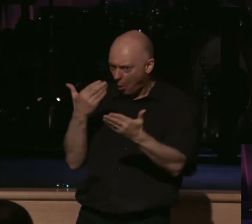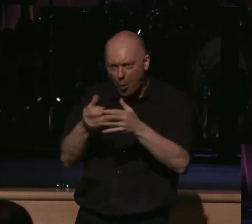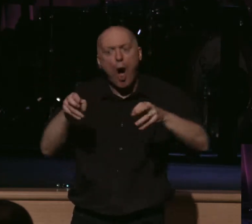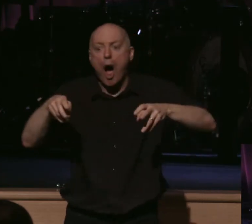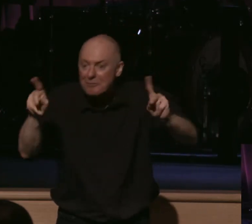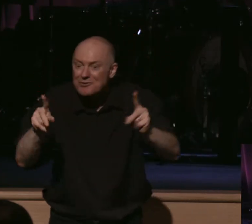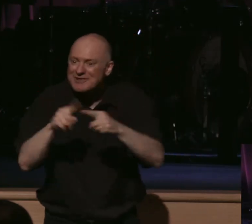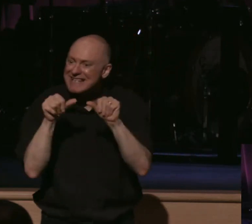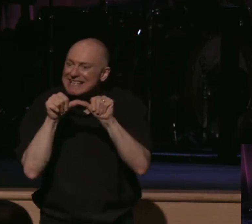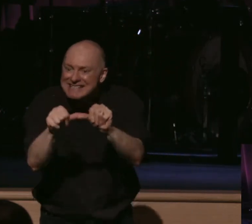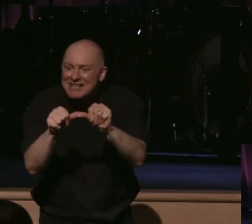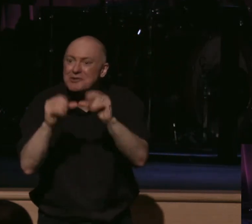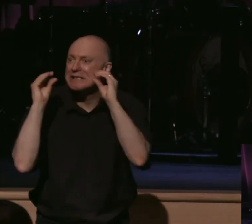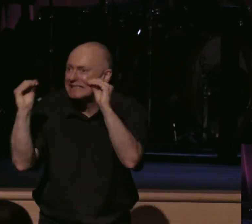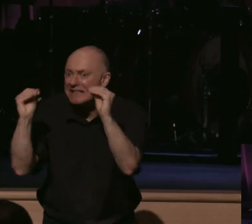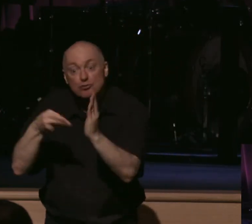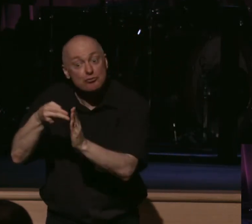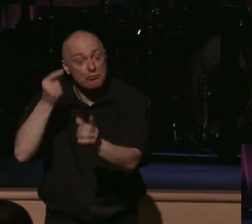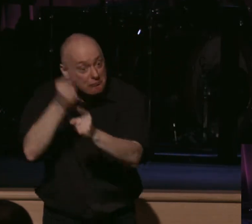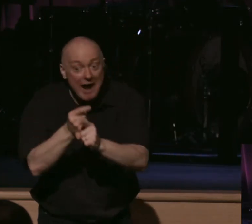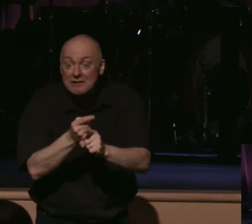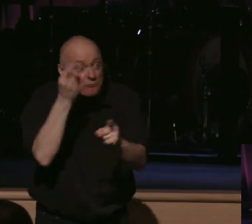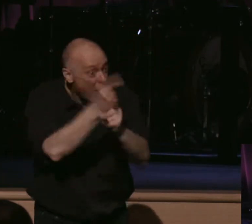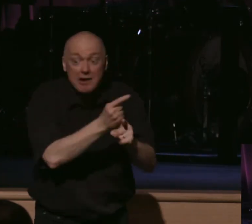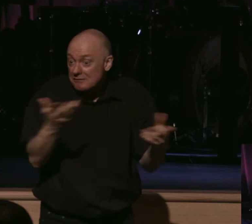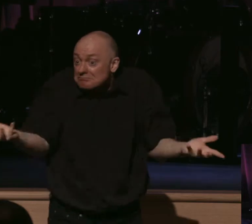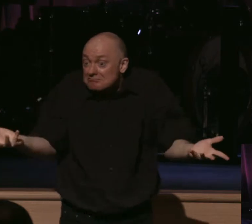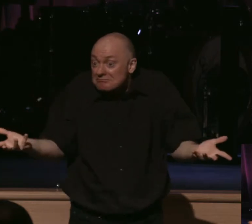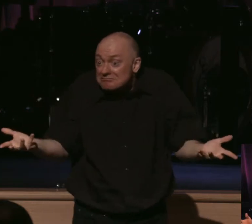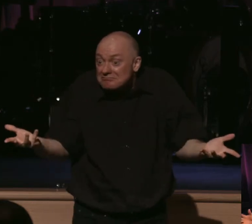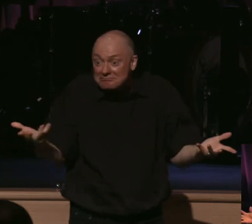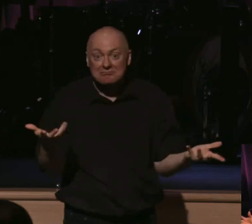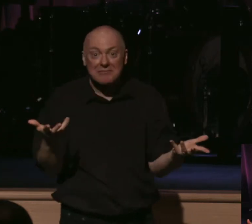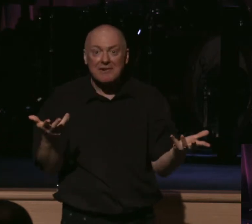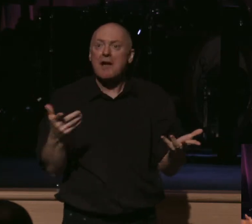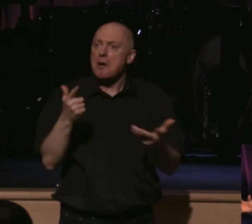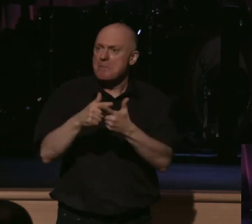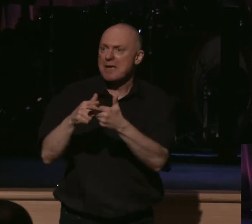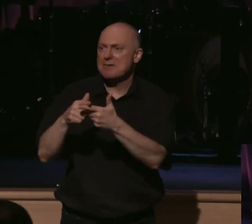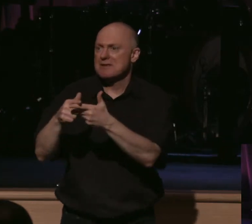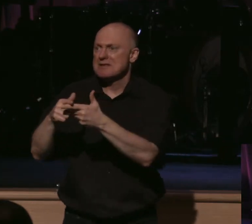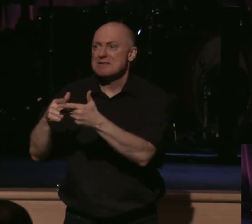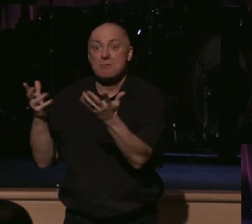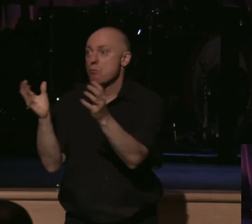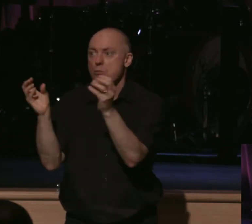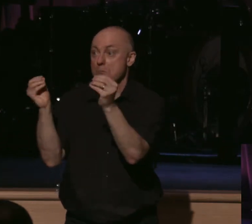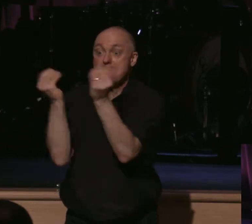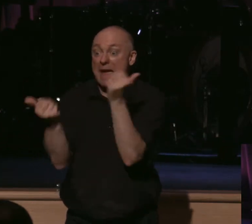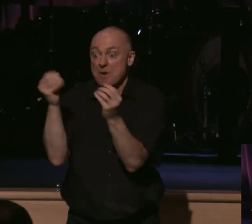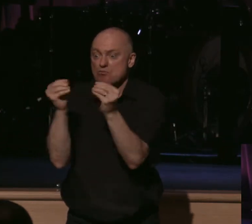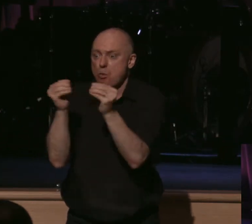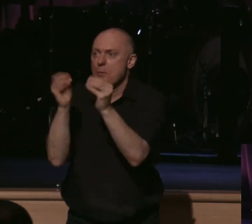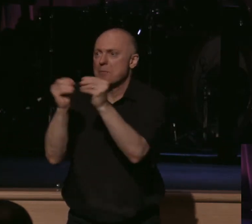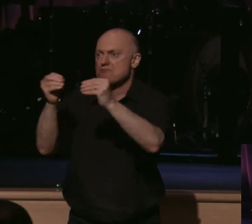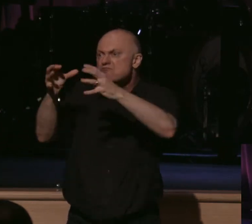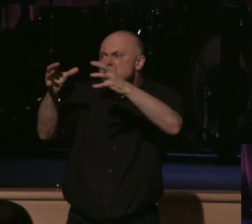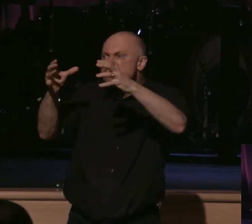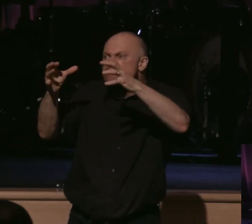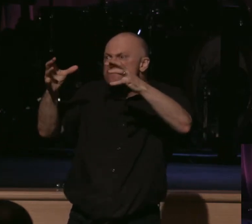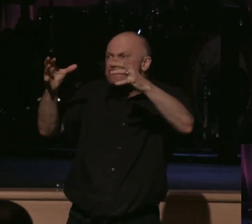to continue to teach truth, right? And maybe to enhance the crowd further, to get more people in on